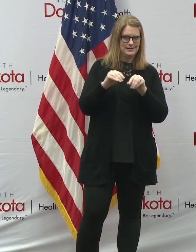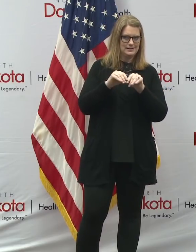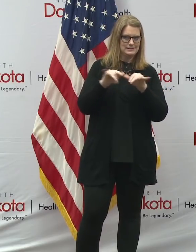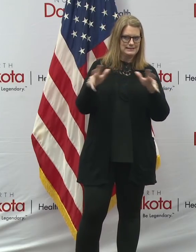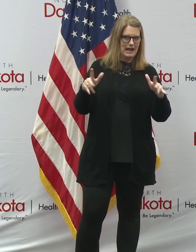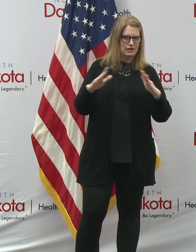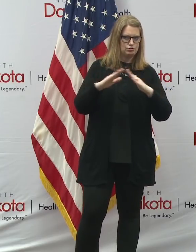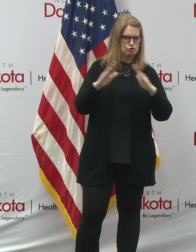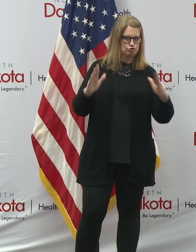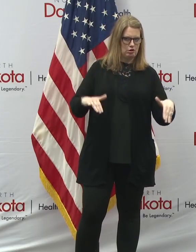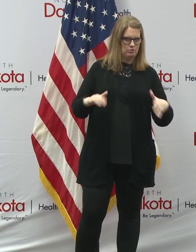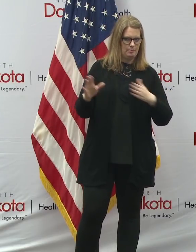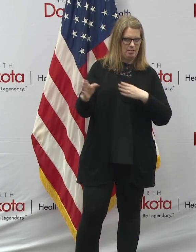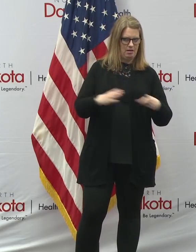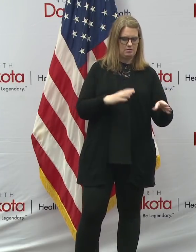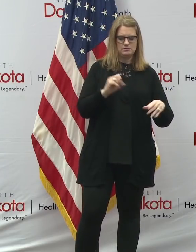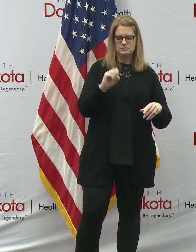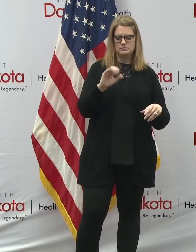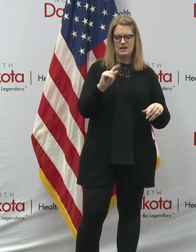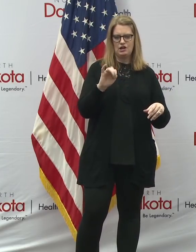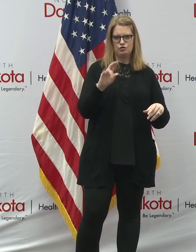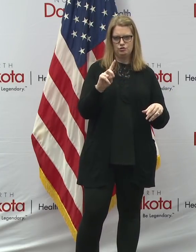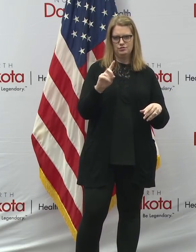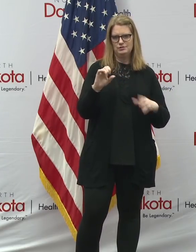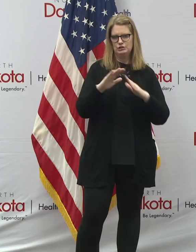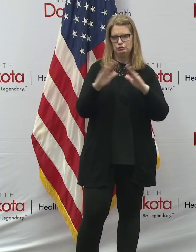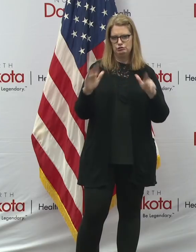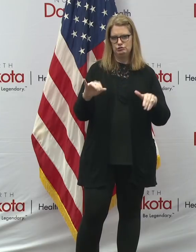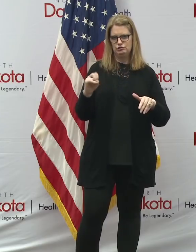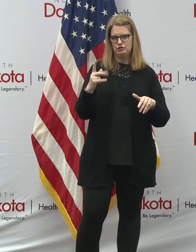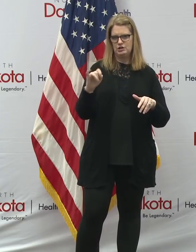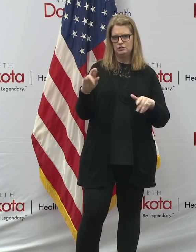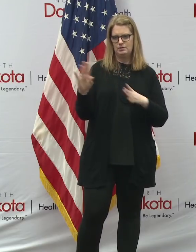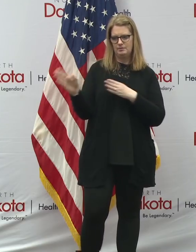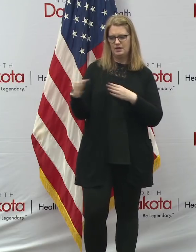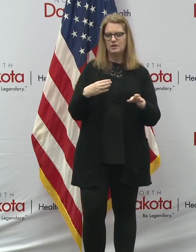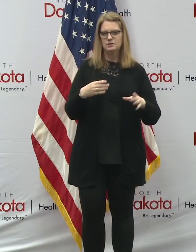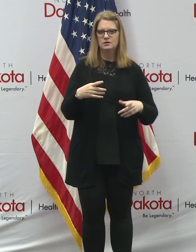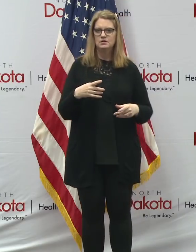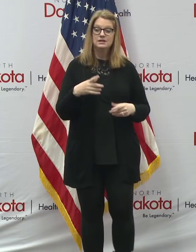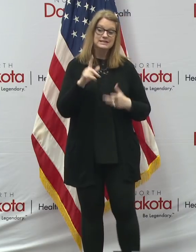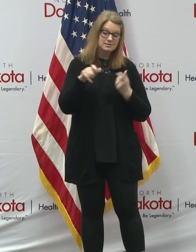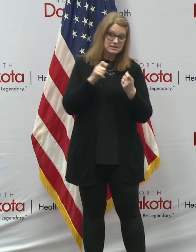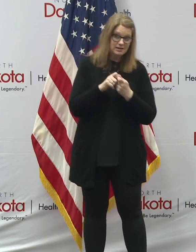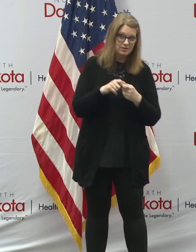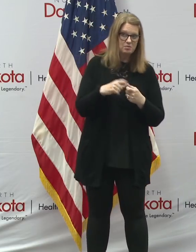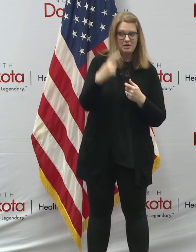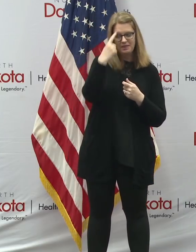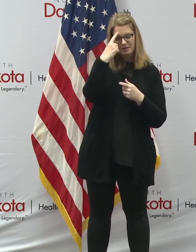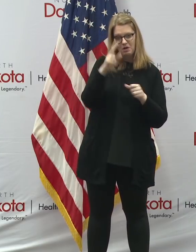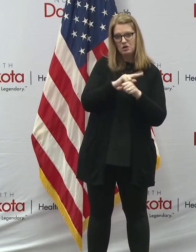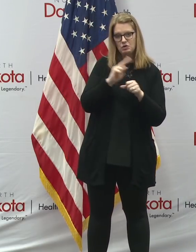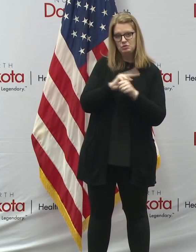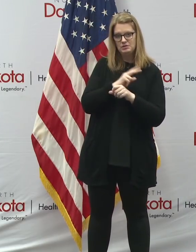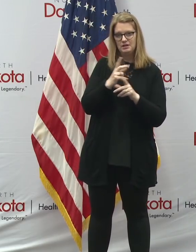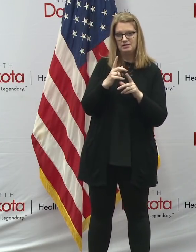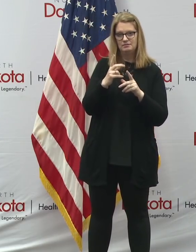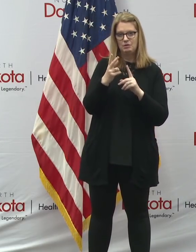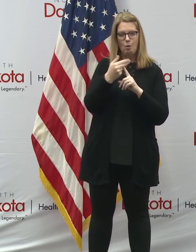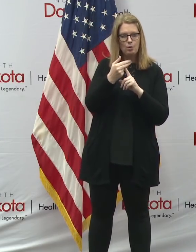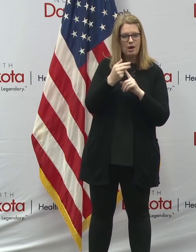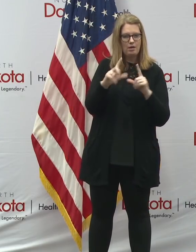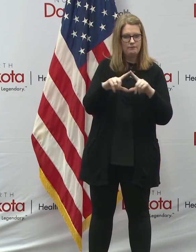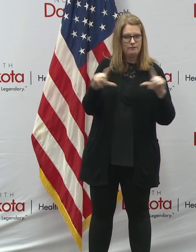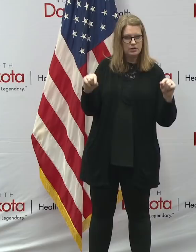plan, we are looking at using hotel vouchers specifically for that. One, to relieve pressure on the